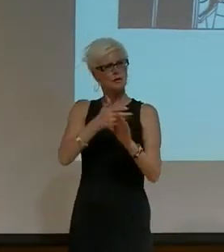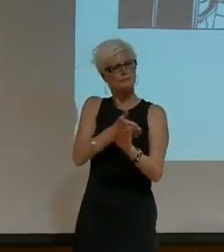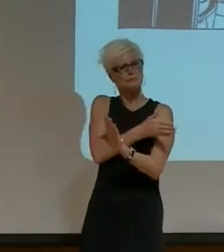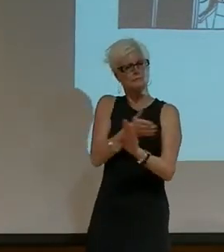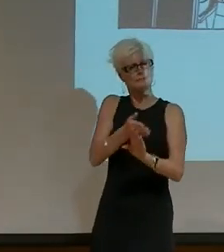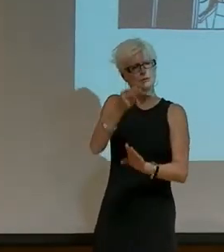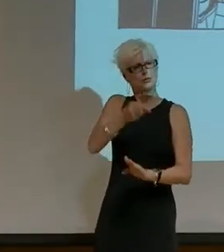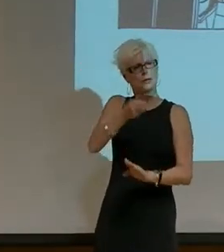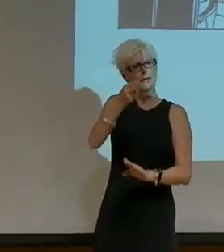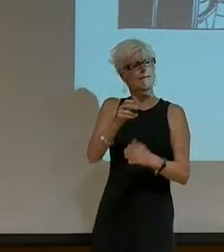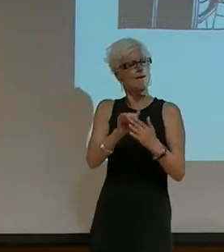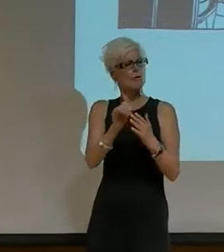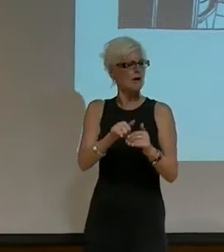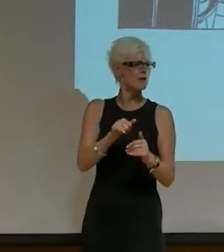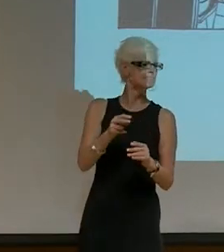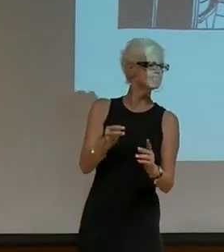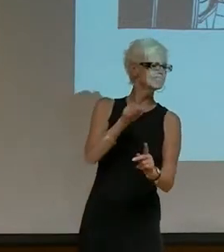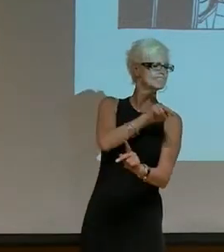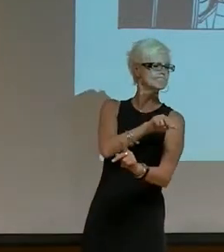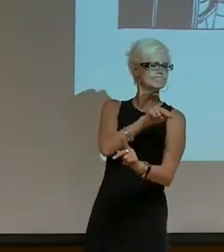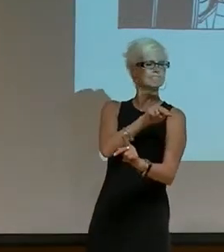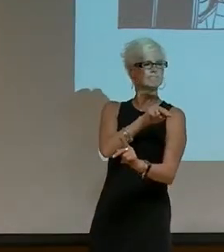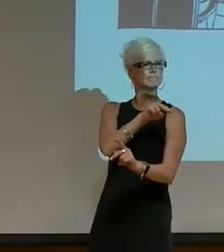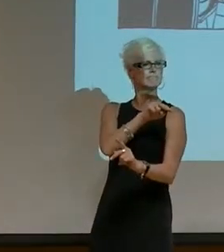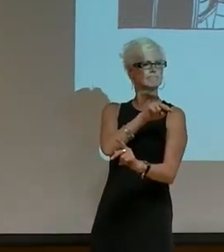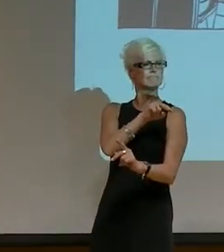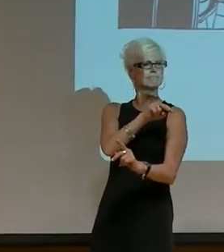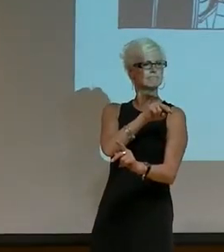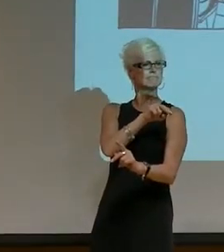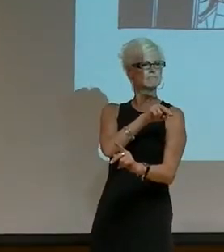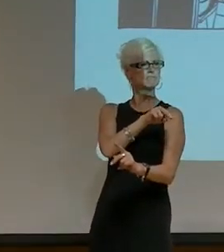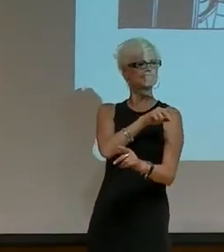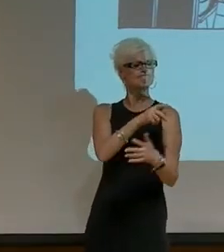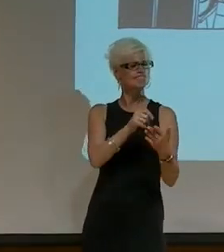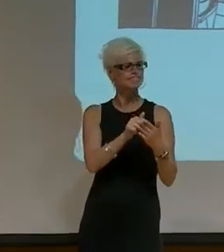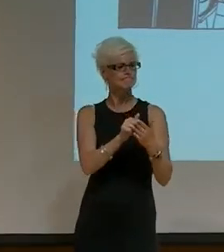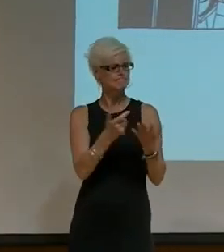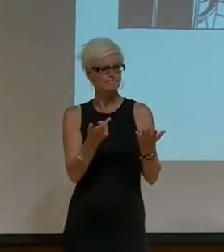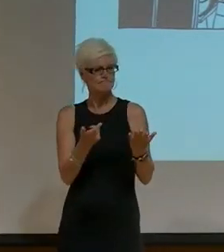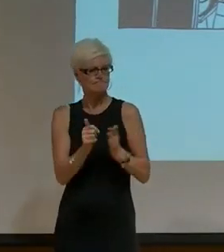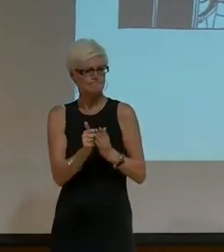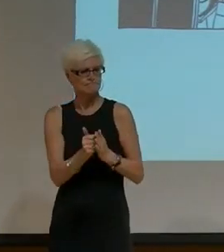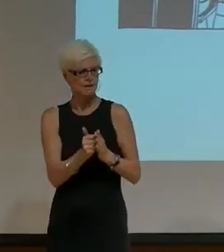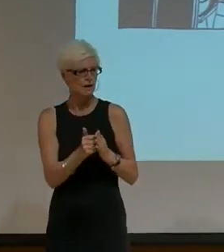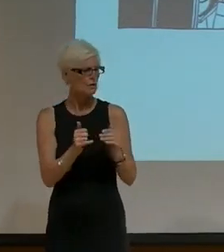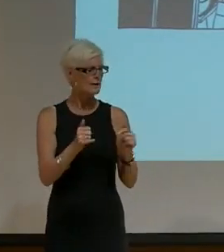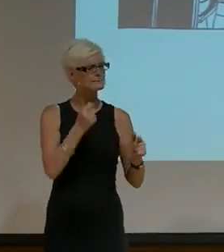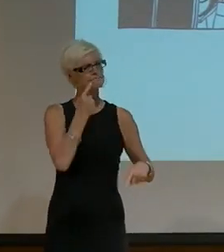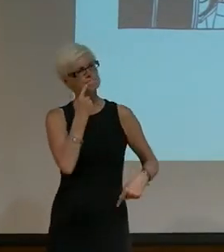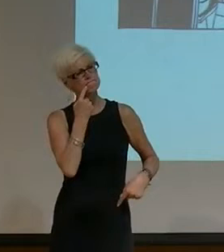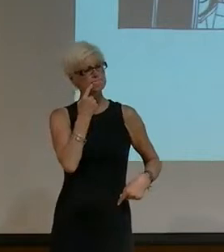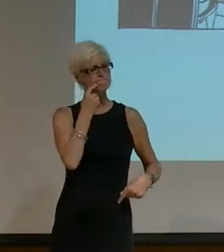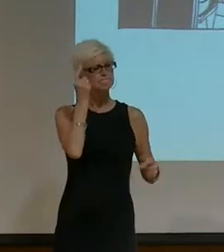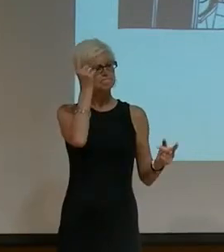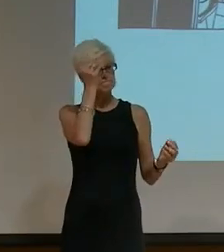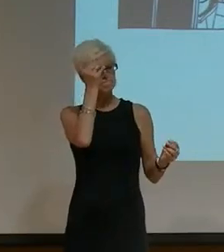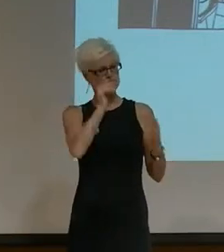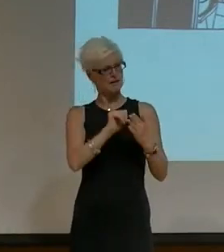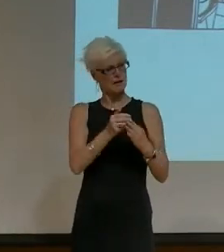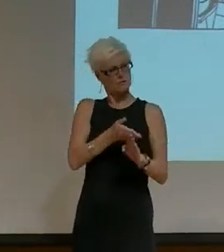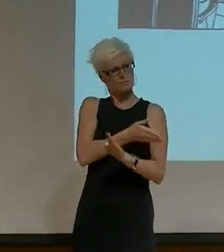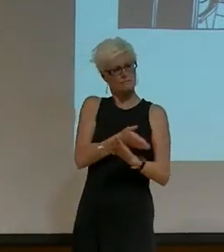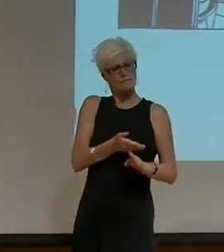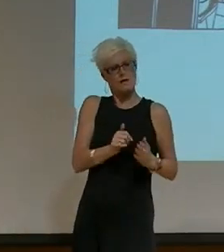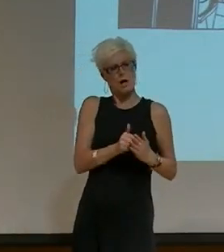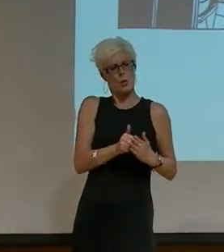historically? What methods and strategies will provide us with effective ways for thinking about how asexuality existed